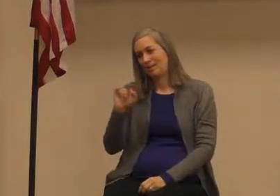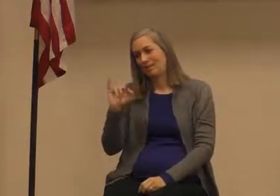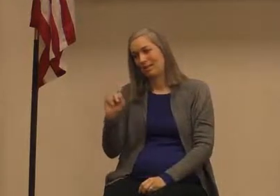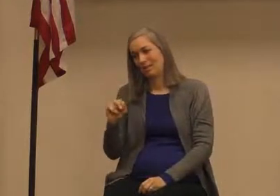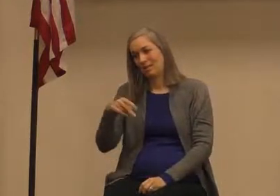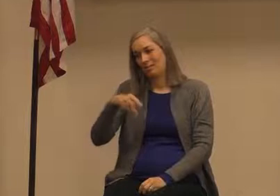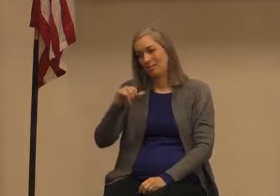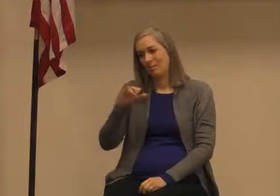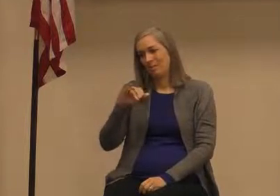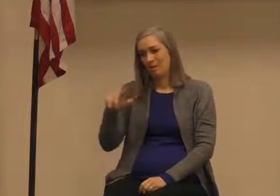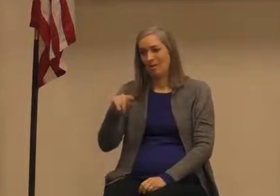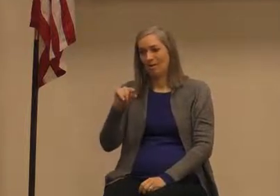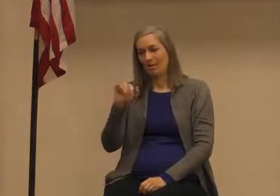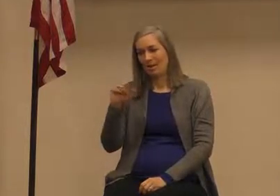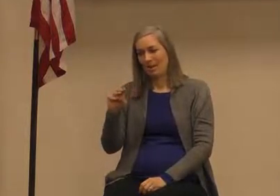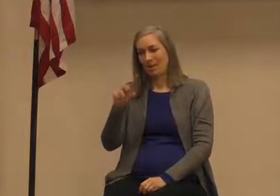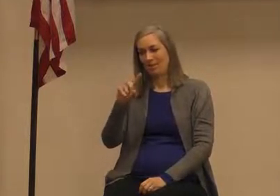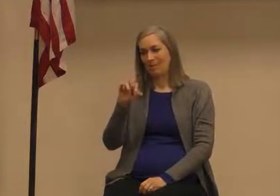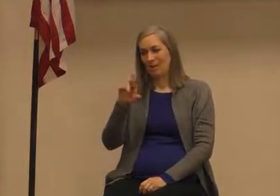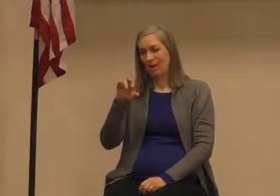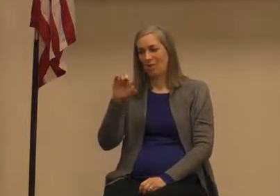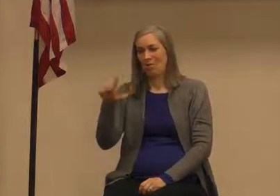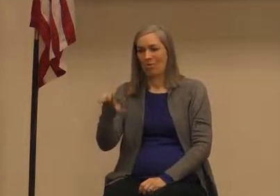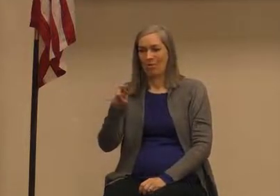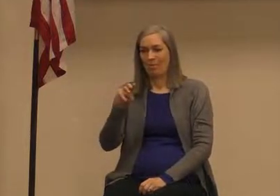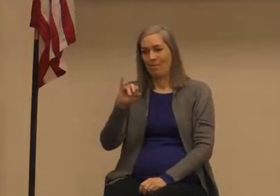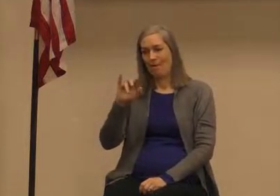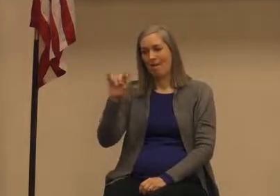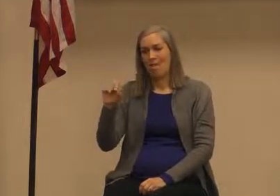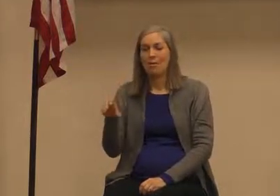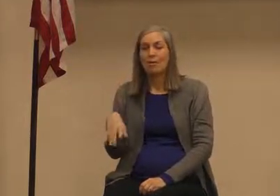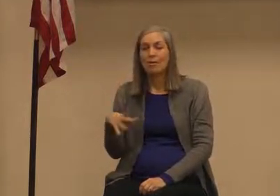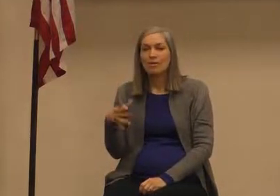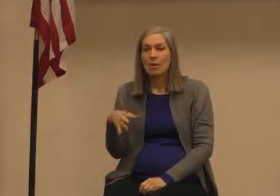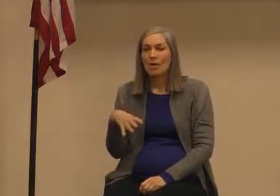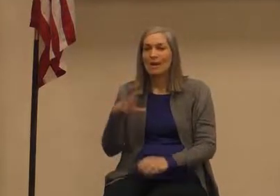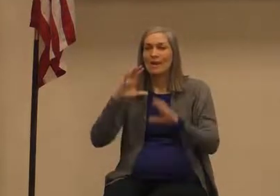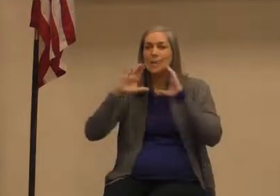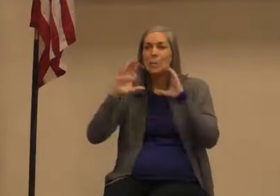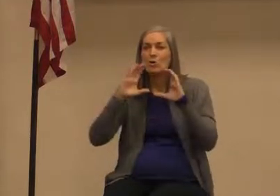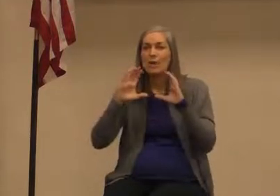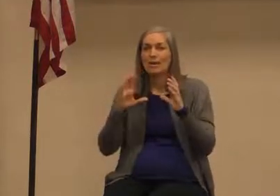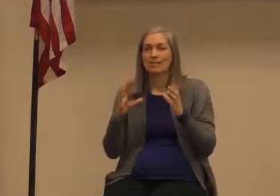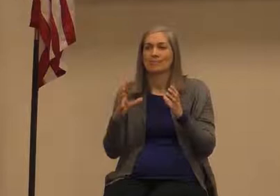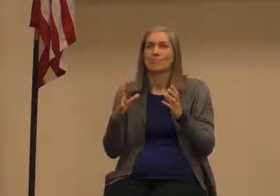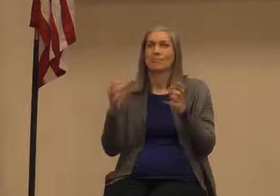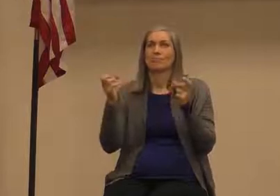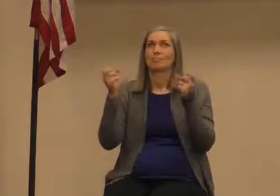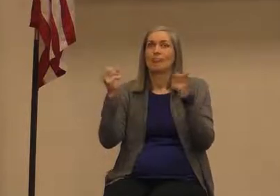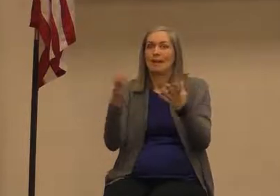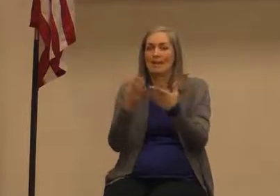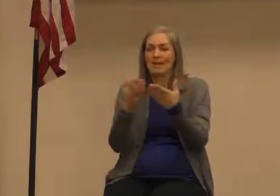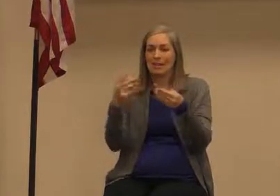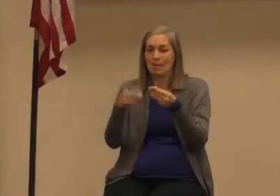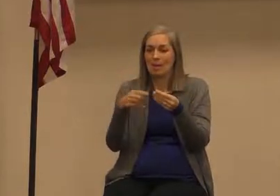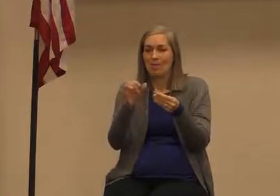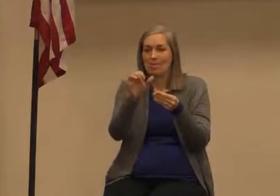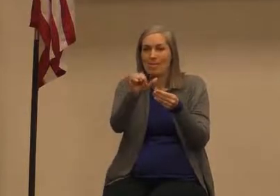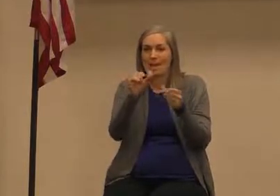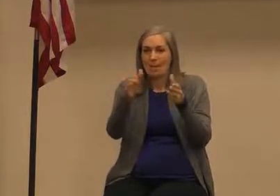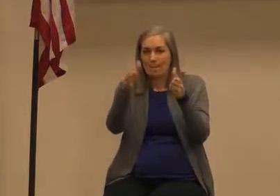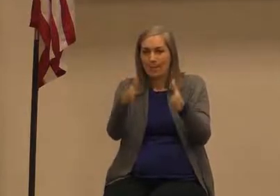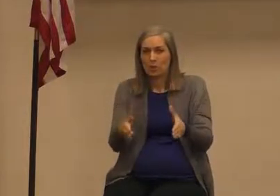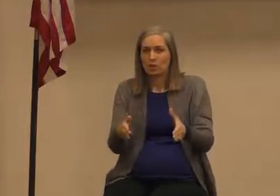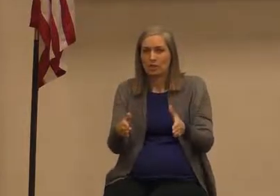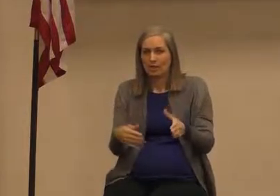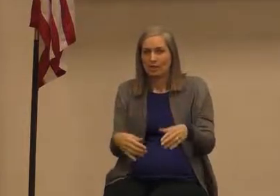Milo Daryl but it also communicates a whole host of things about that person does it not it